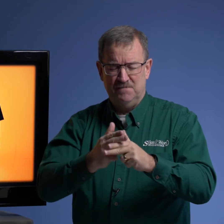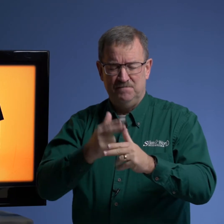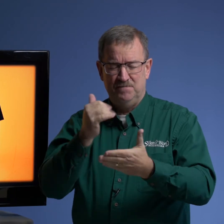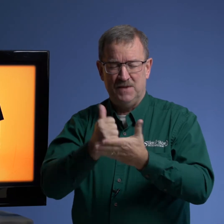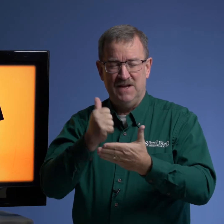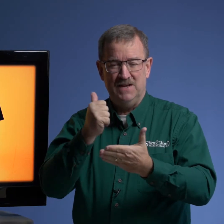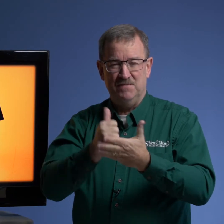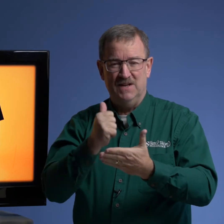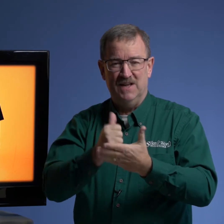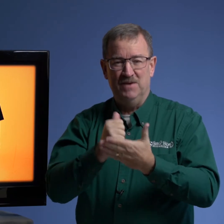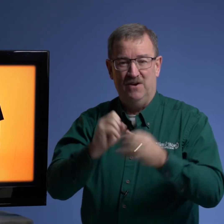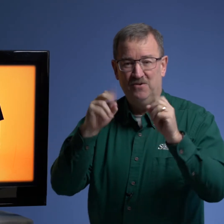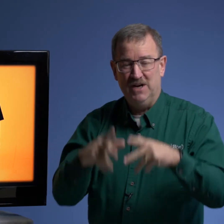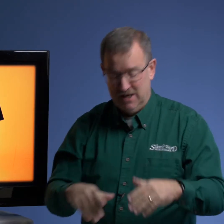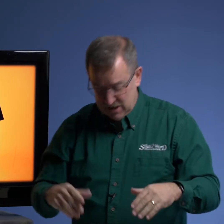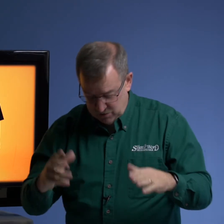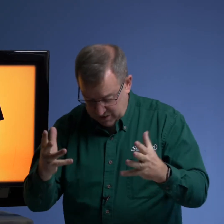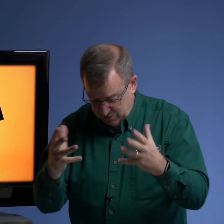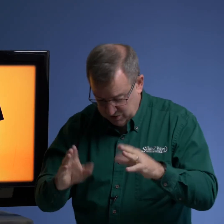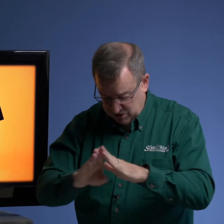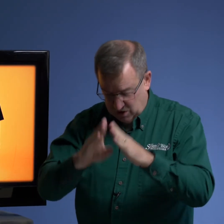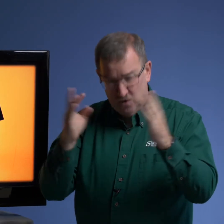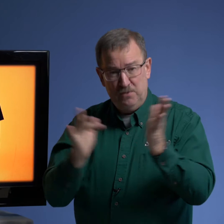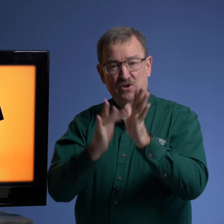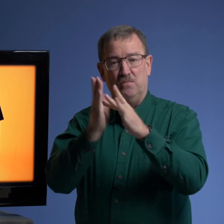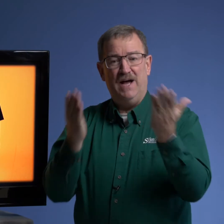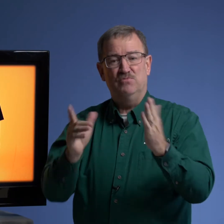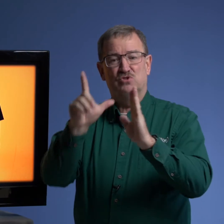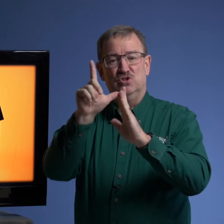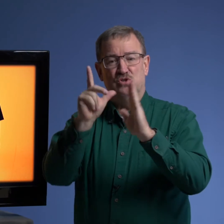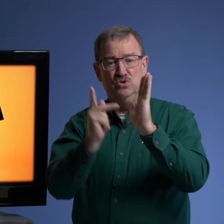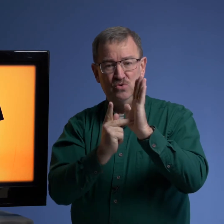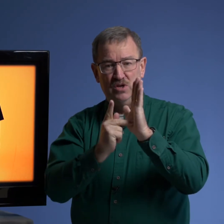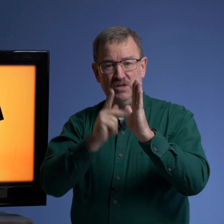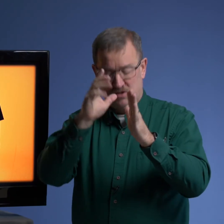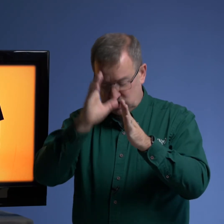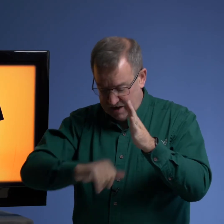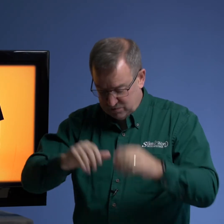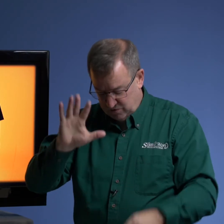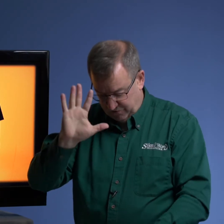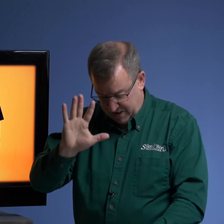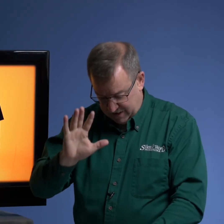amen amen all right well i want you to open your bibles to luke chapter 5